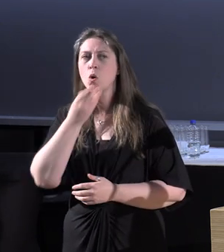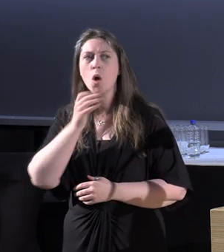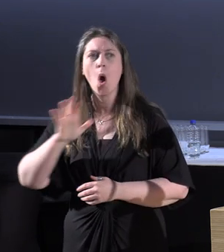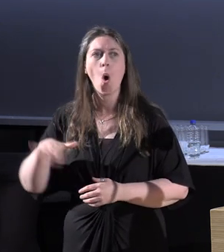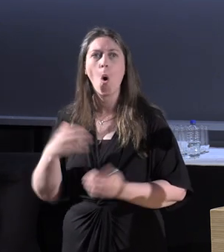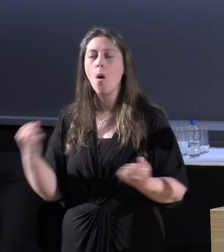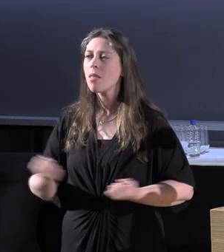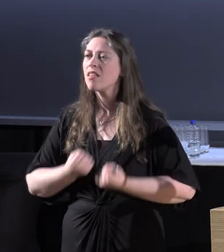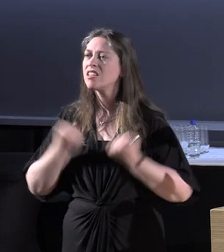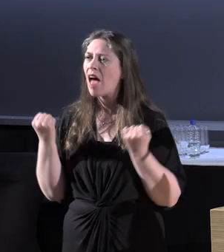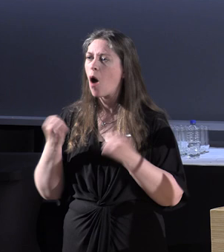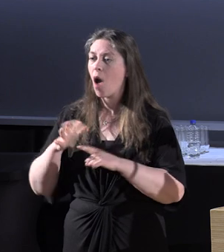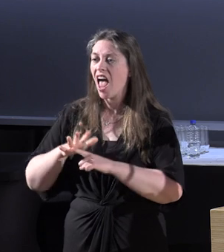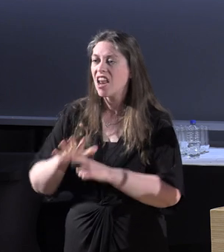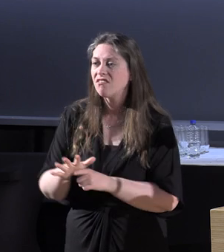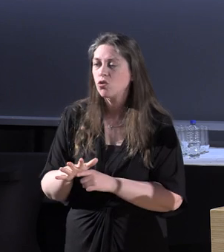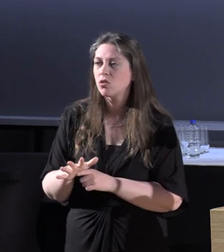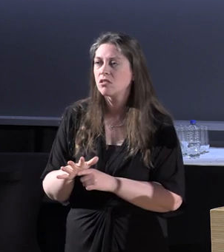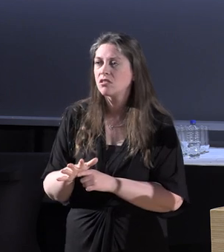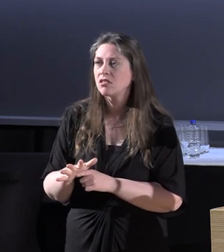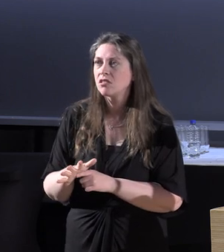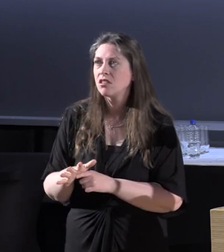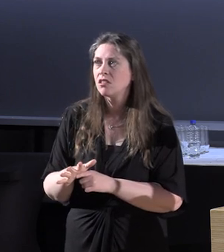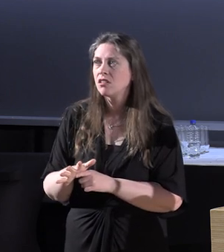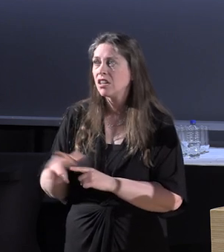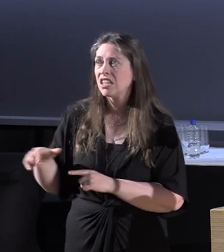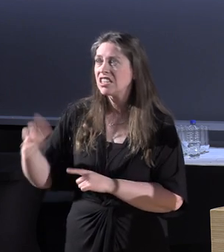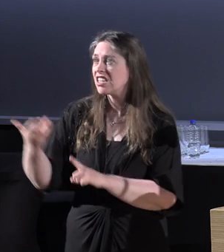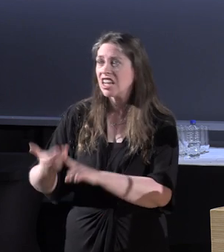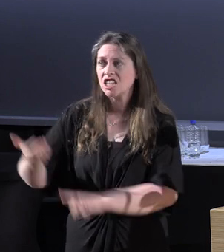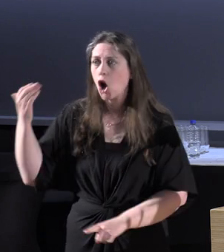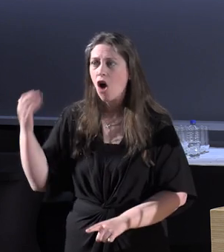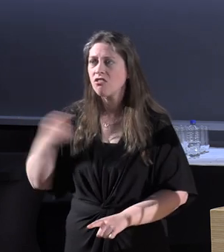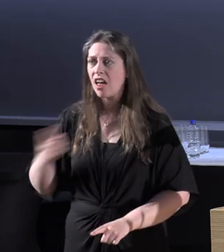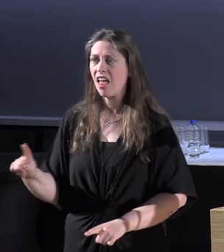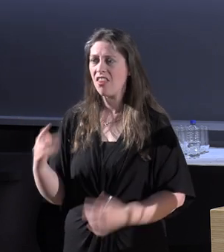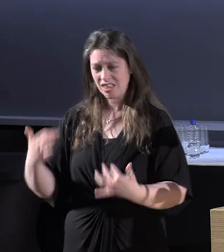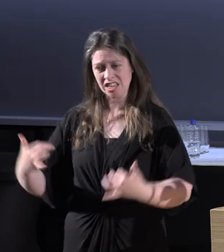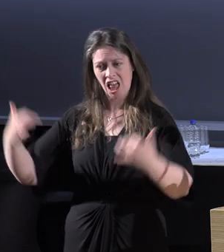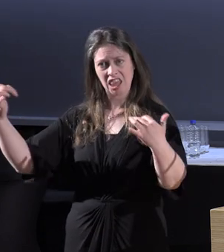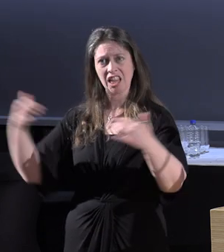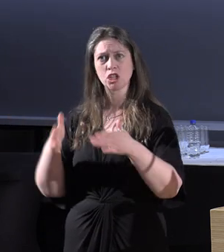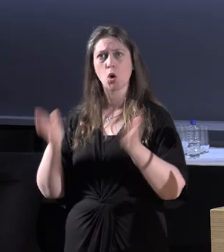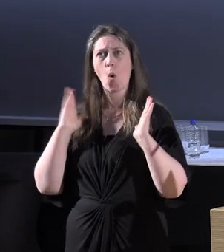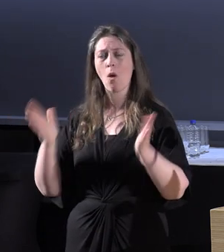and influence is not going to get rid of those stares in this lecture theater.